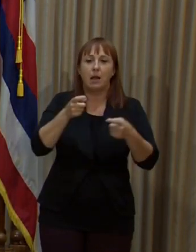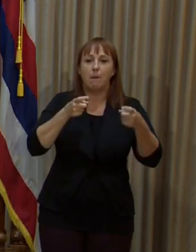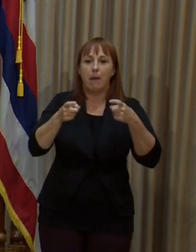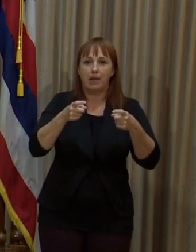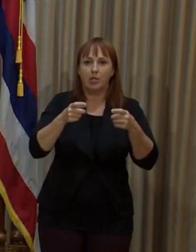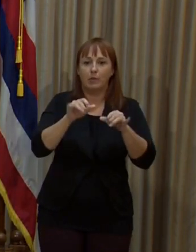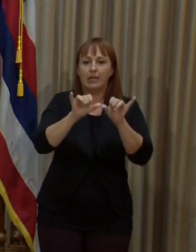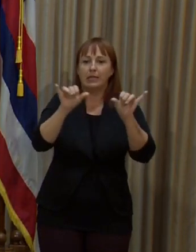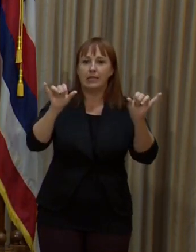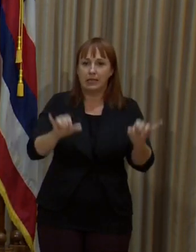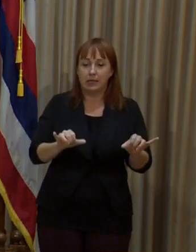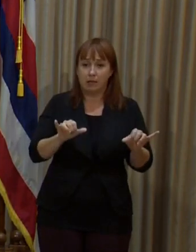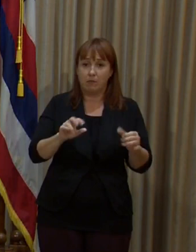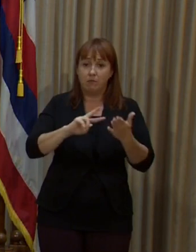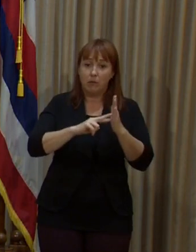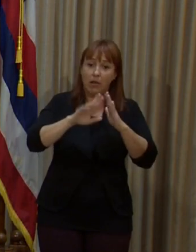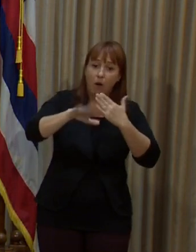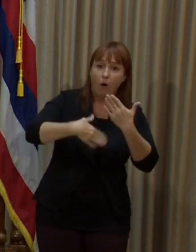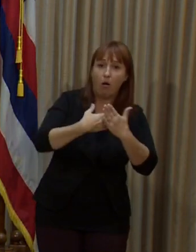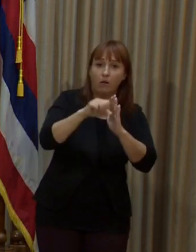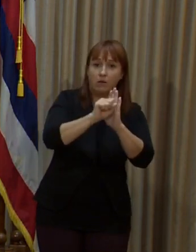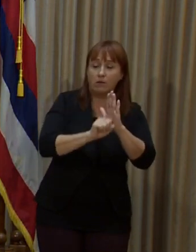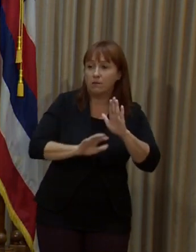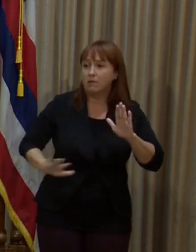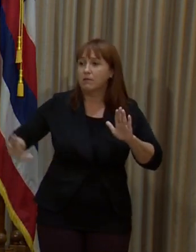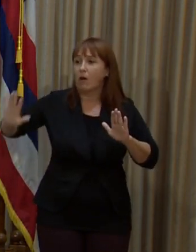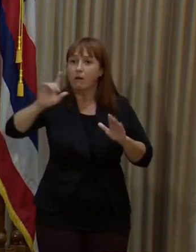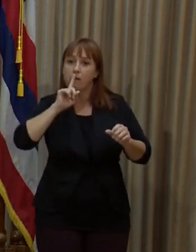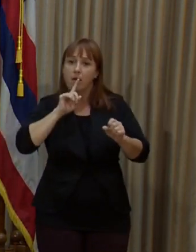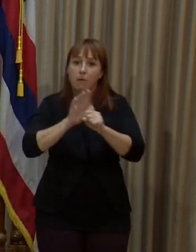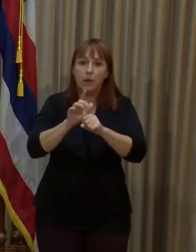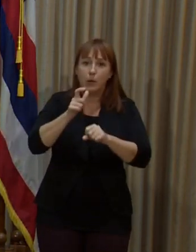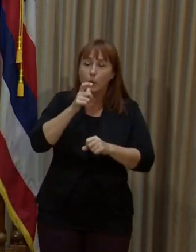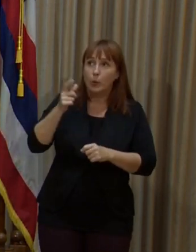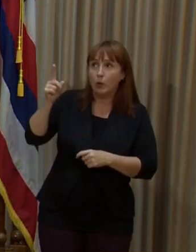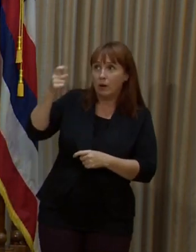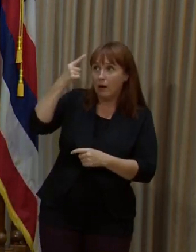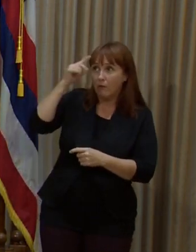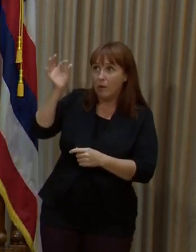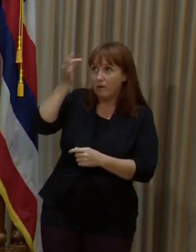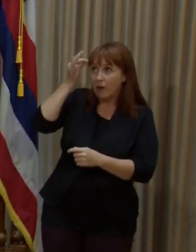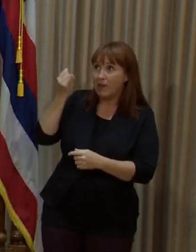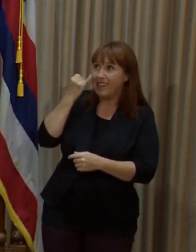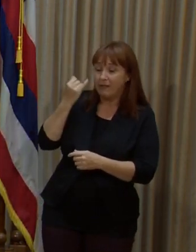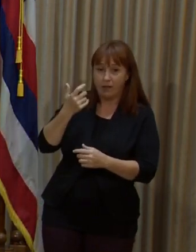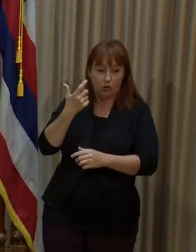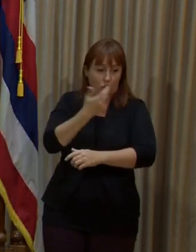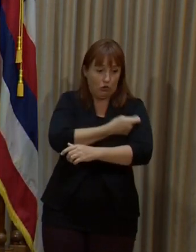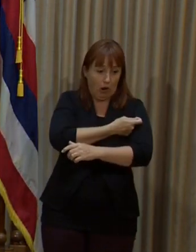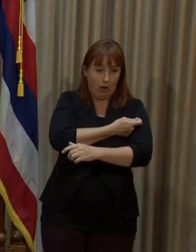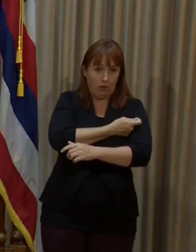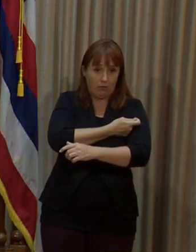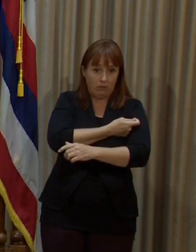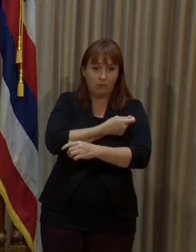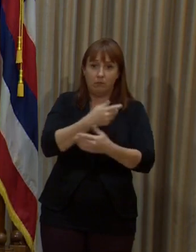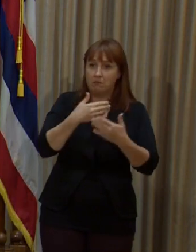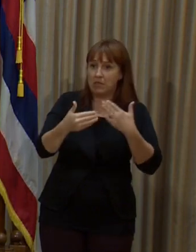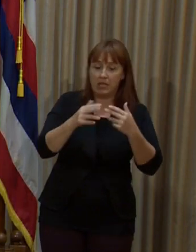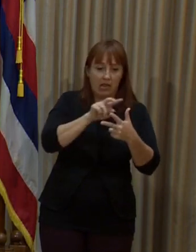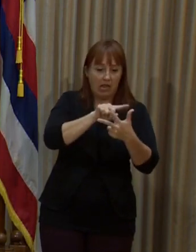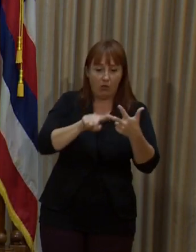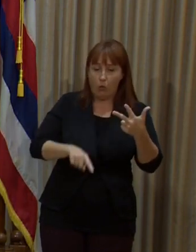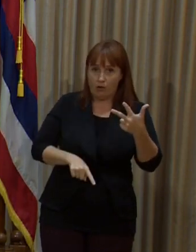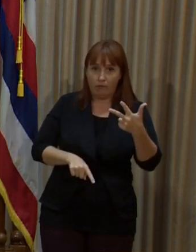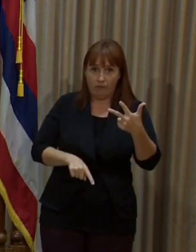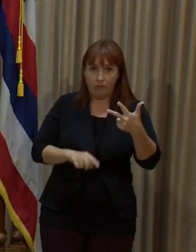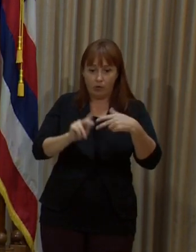that rule works is all states across the country make a commitment to the federal government that if you give a shot, it's been the Pfizer and Moderna and then